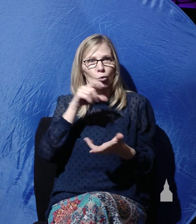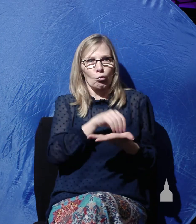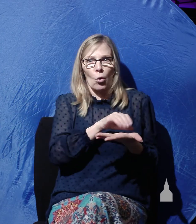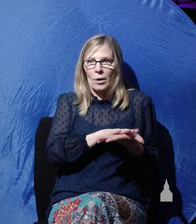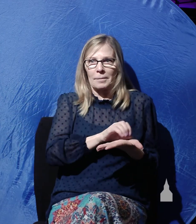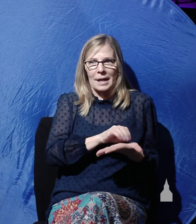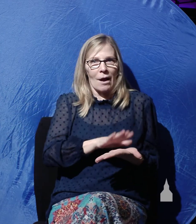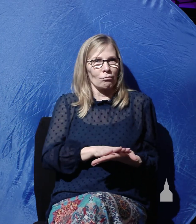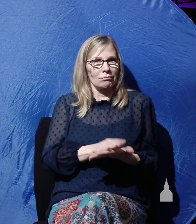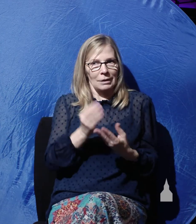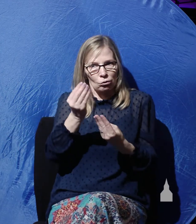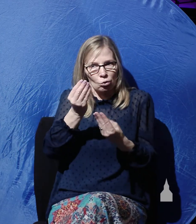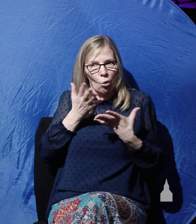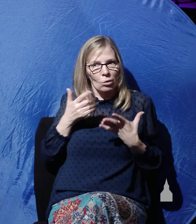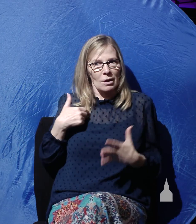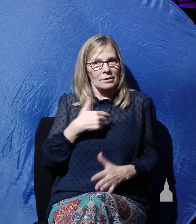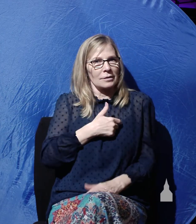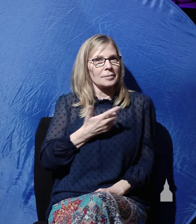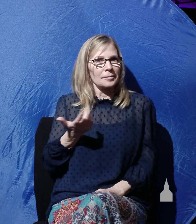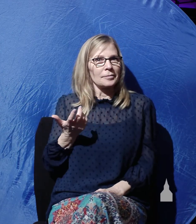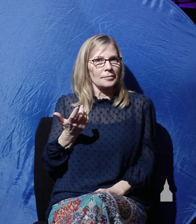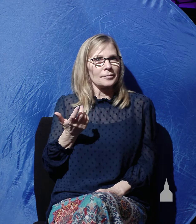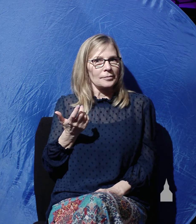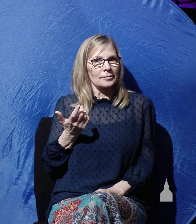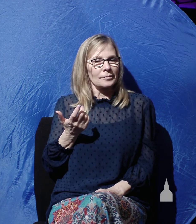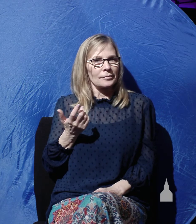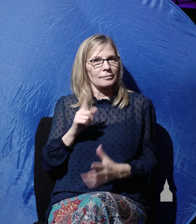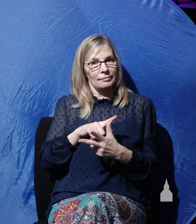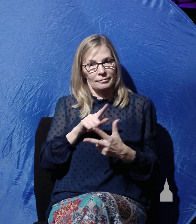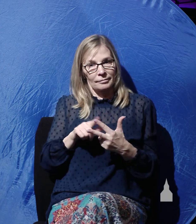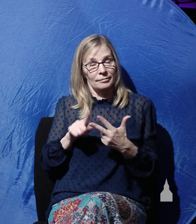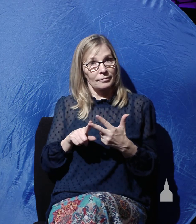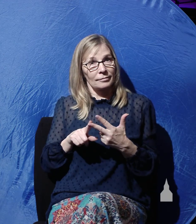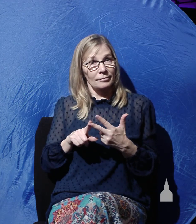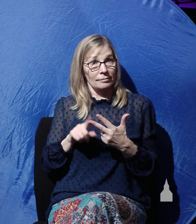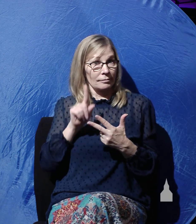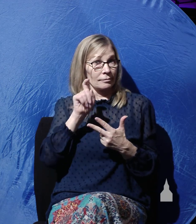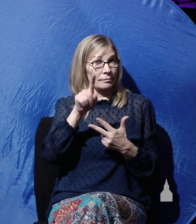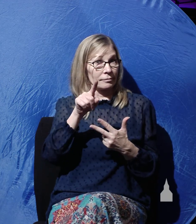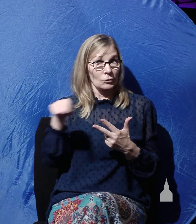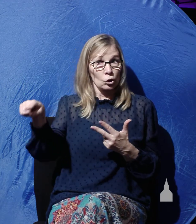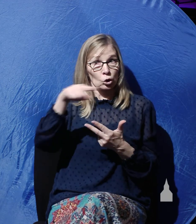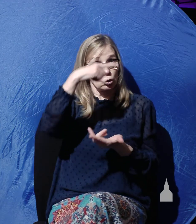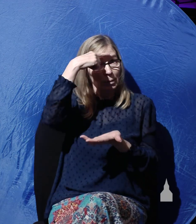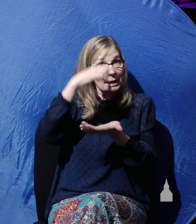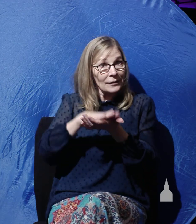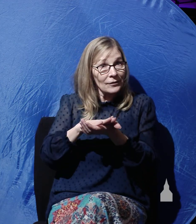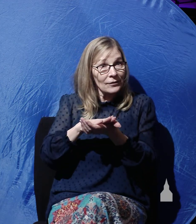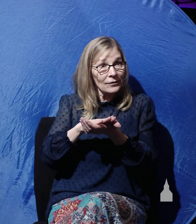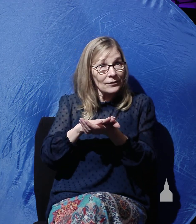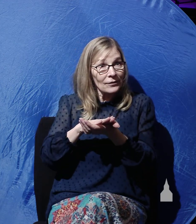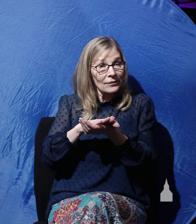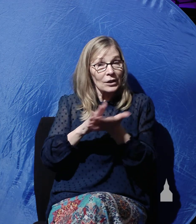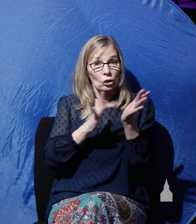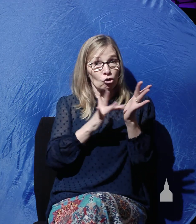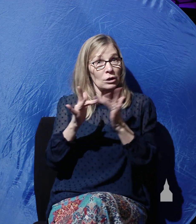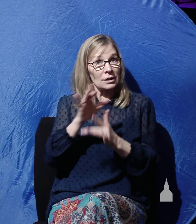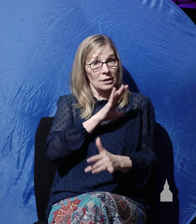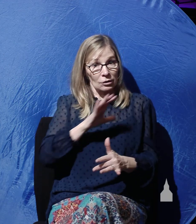in the New Testament. So, do you believe? Do you believe that Jesus Christ rose from the